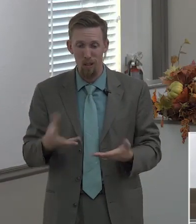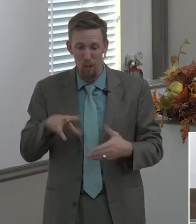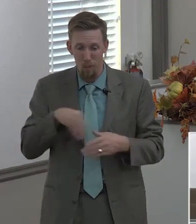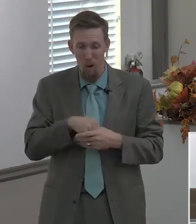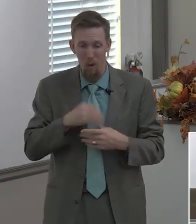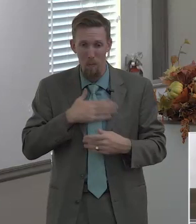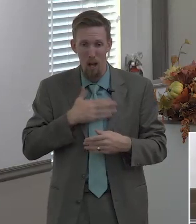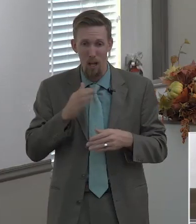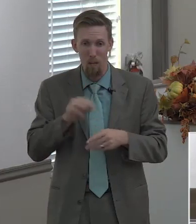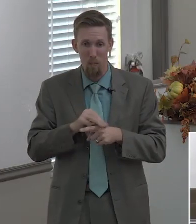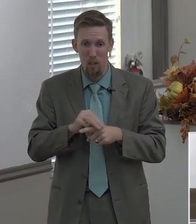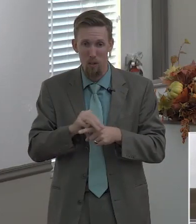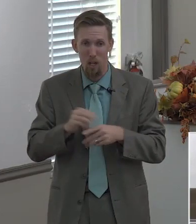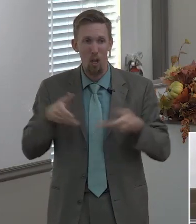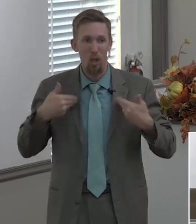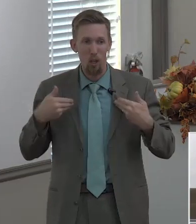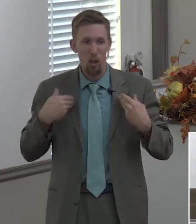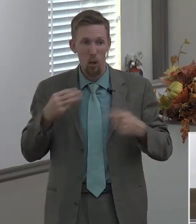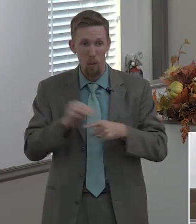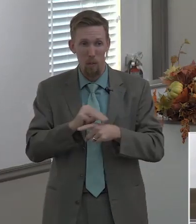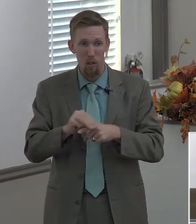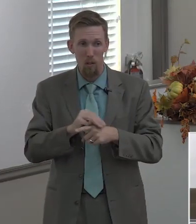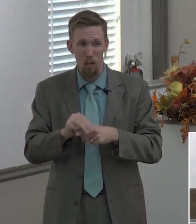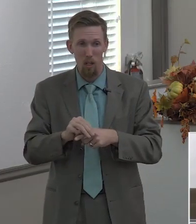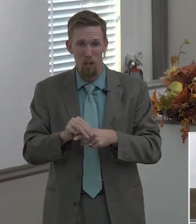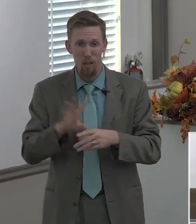the youth ministry is my ministry